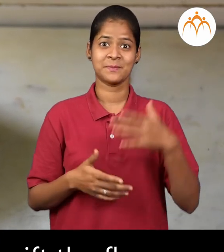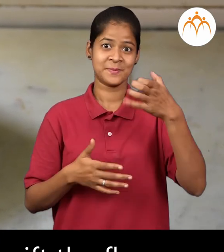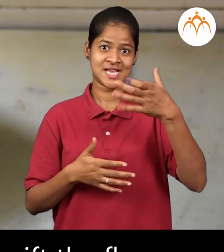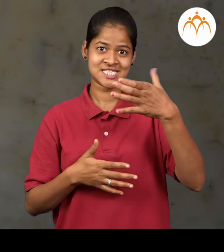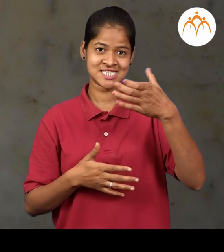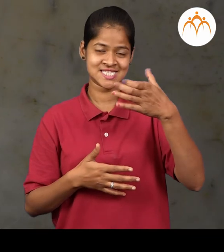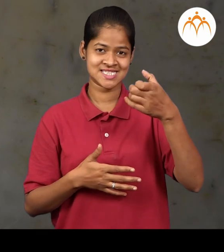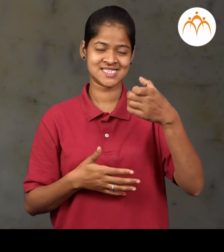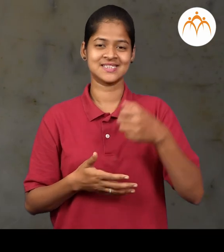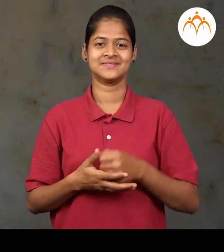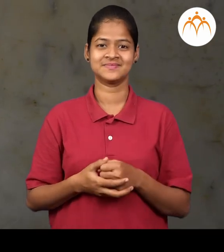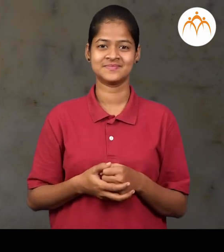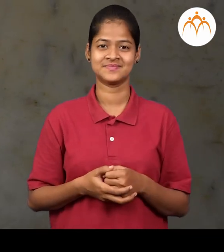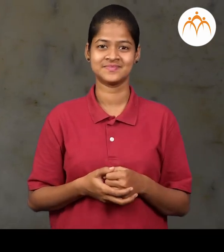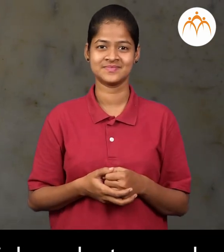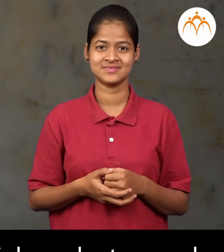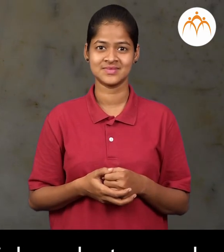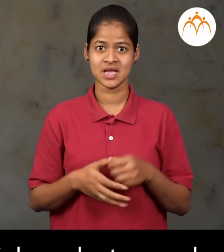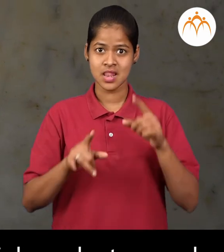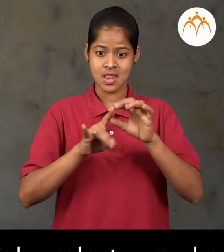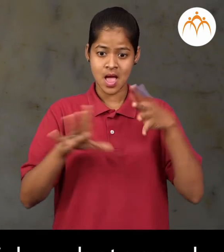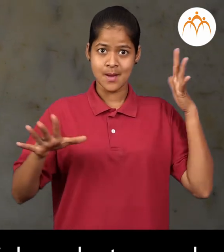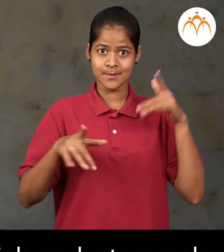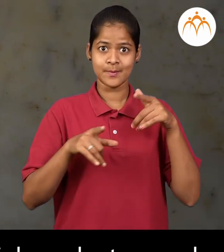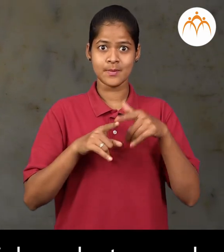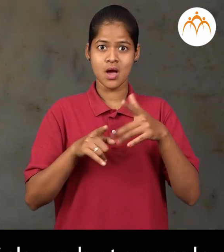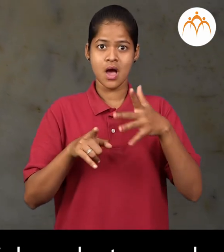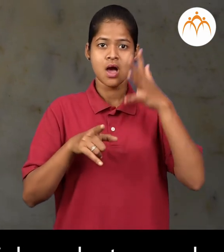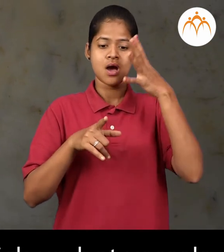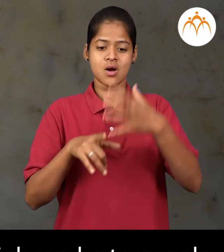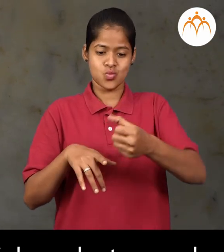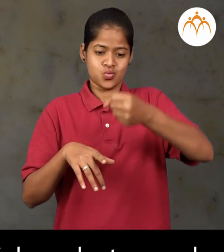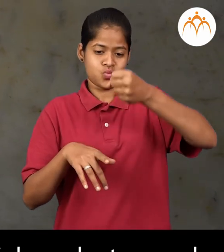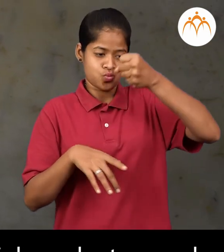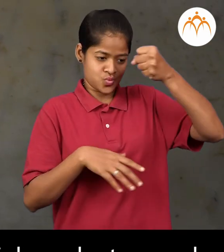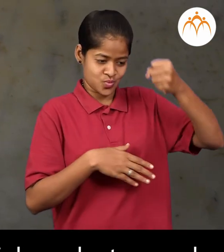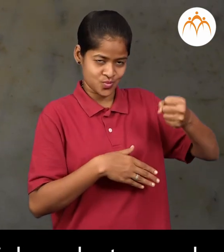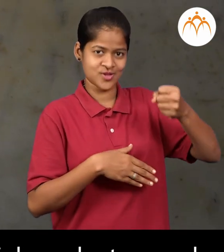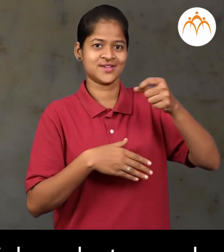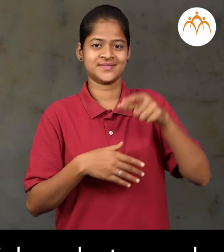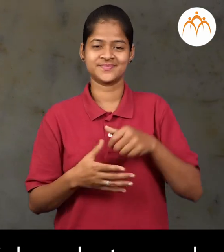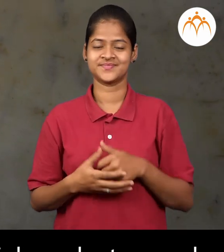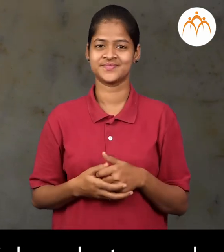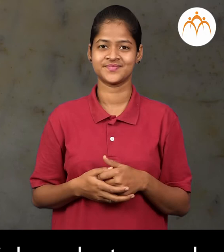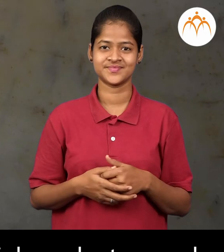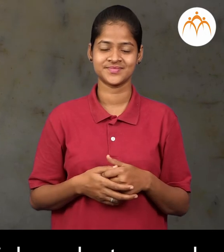Grip can be used to pick up hot vessels.